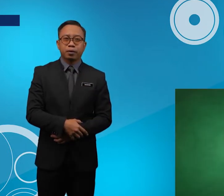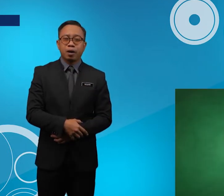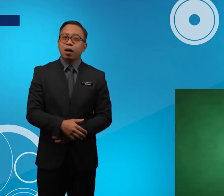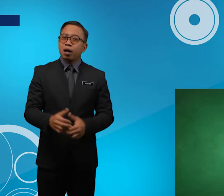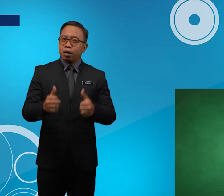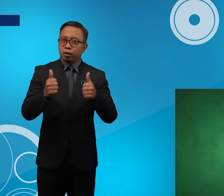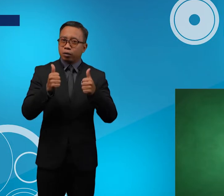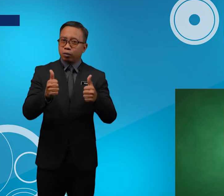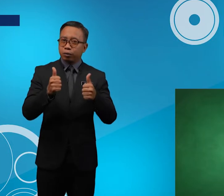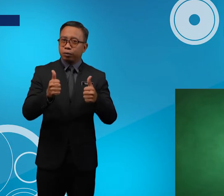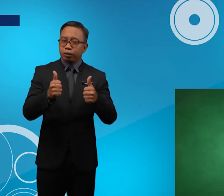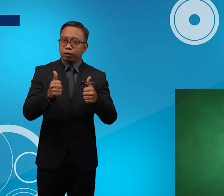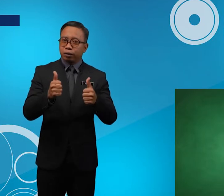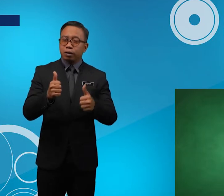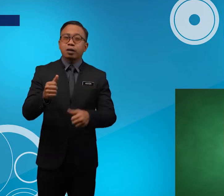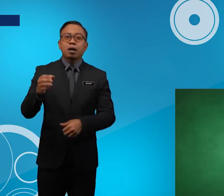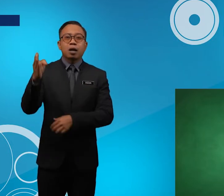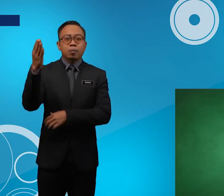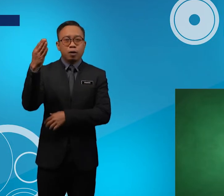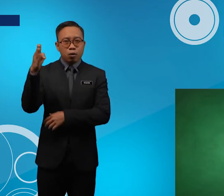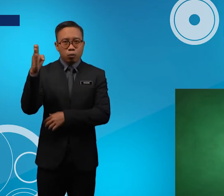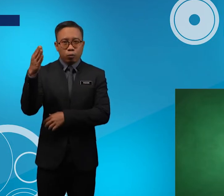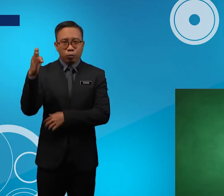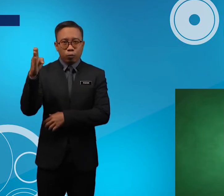Good Blue Blue Blue